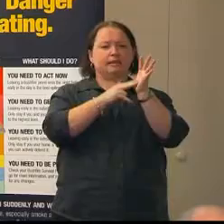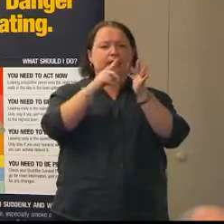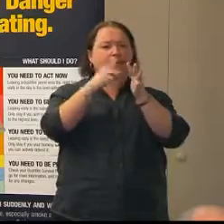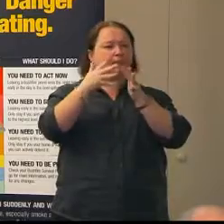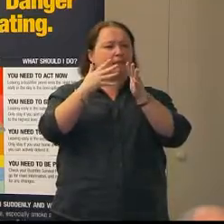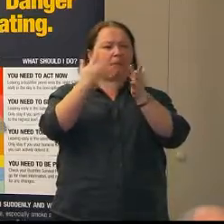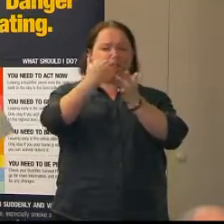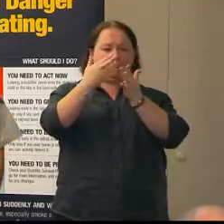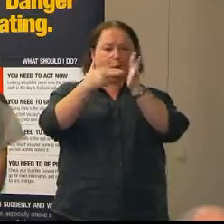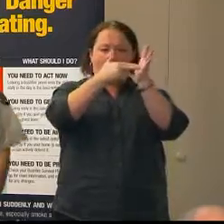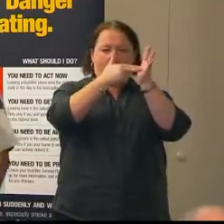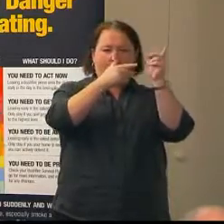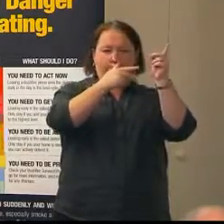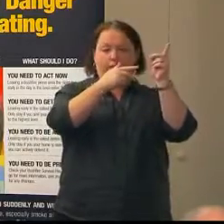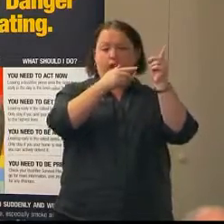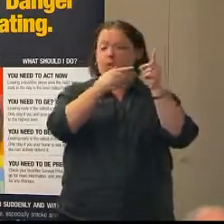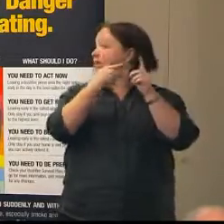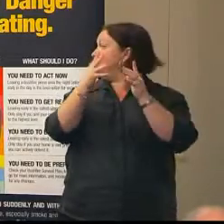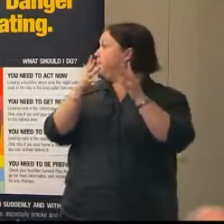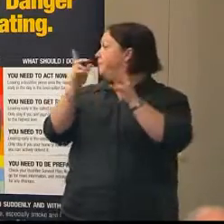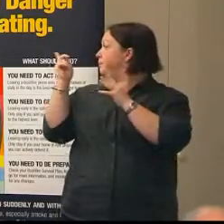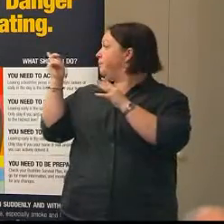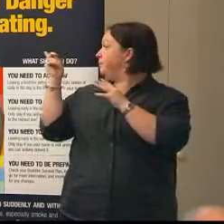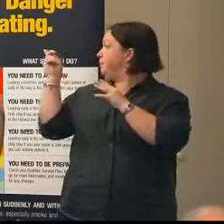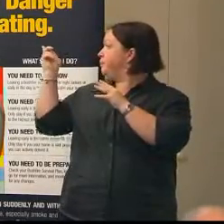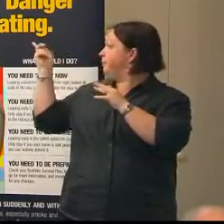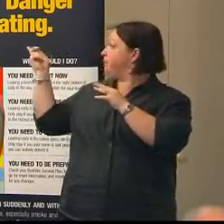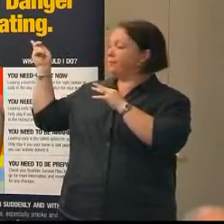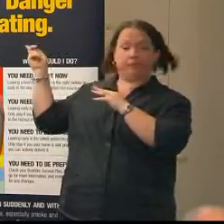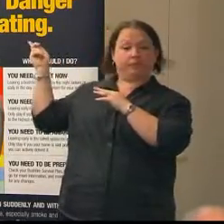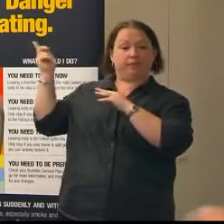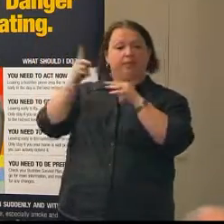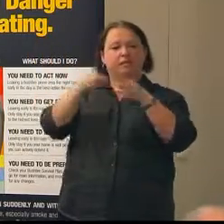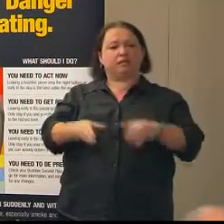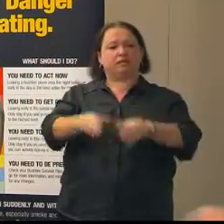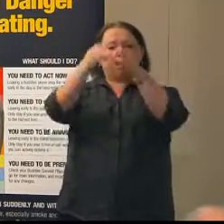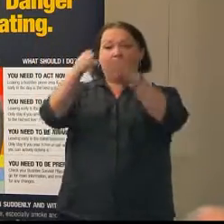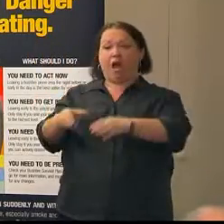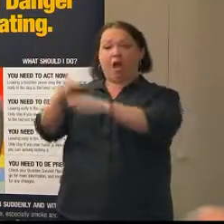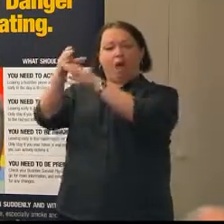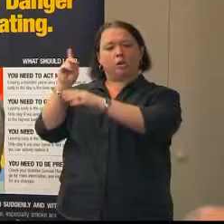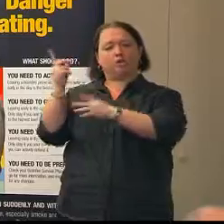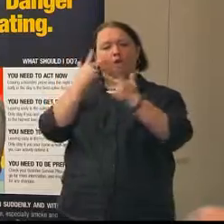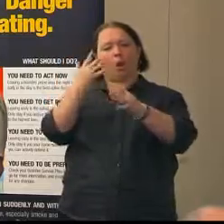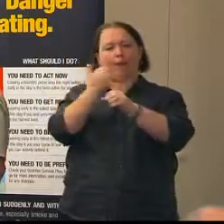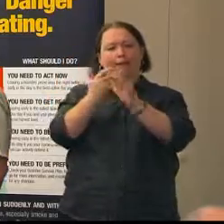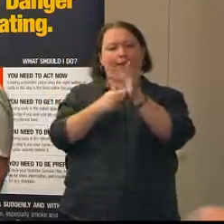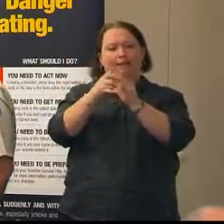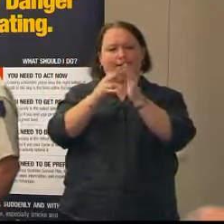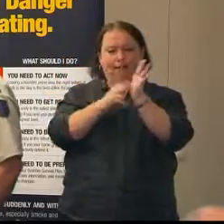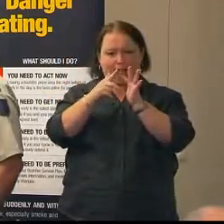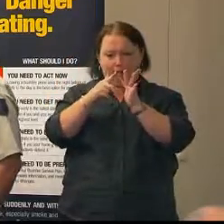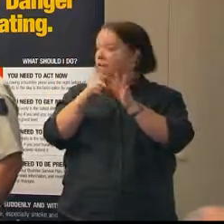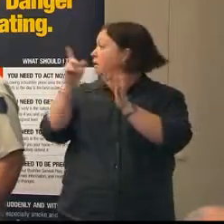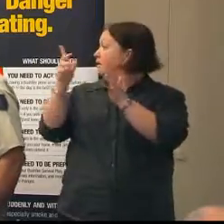and moved. Gladstone is this, there's the silos there for Gladstone and the fire started